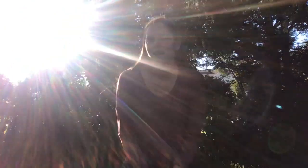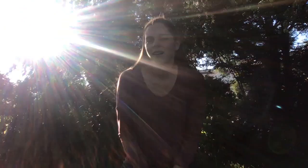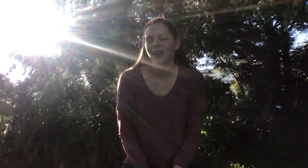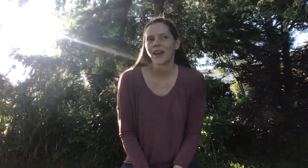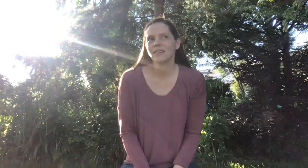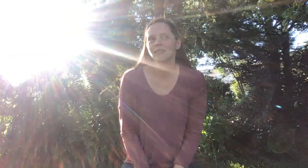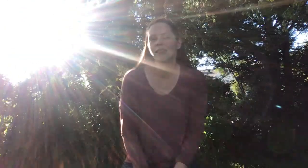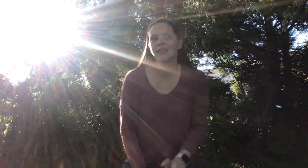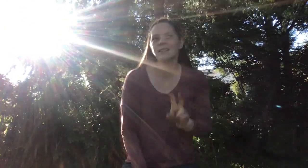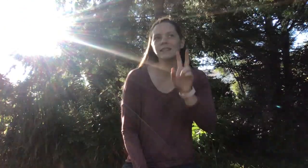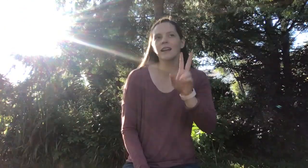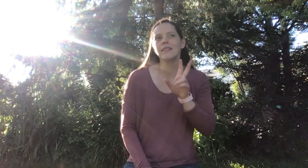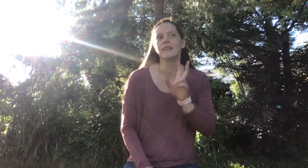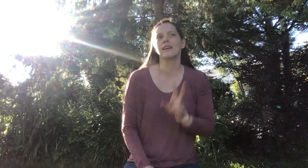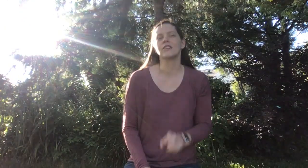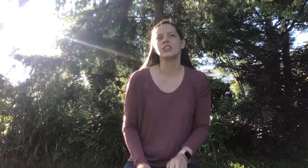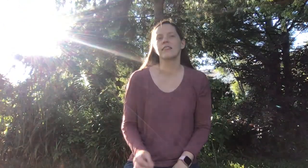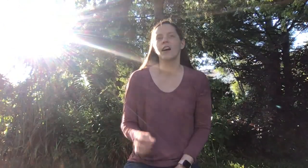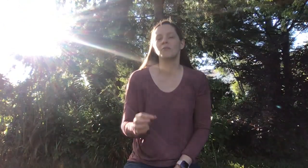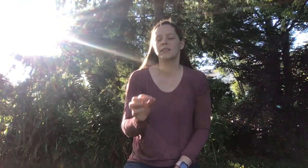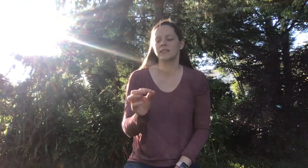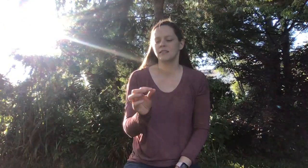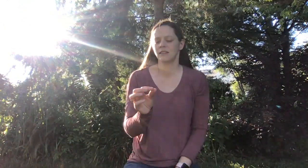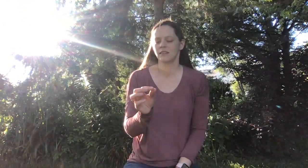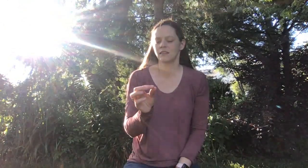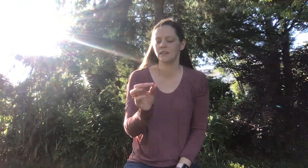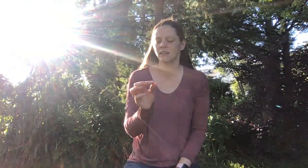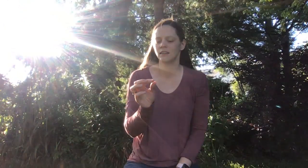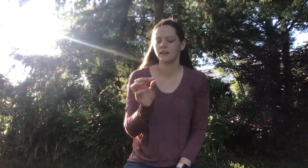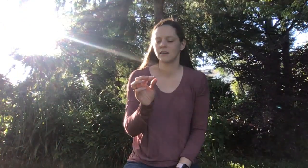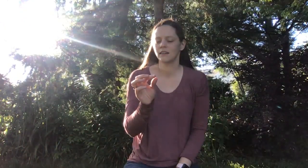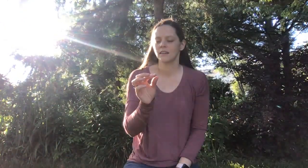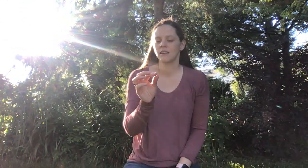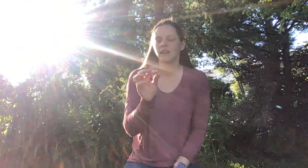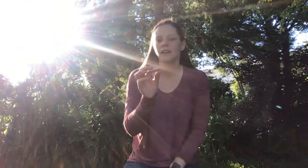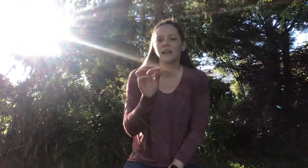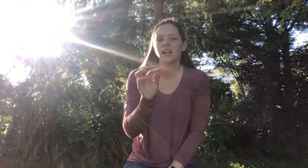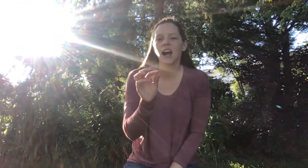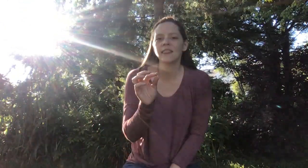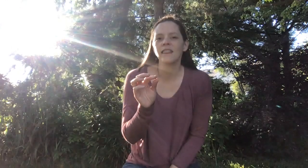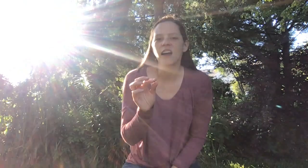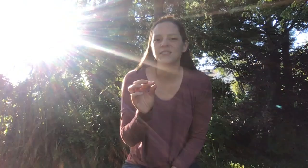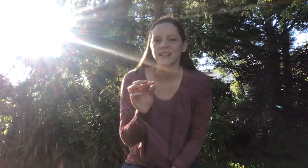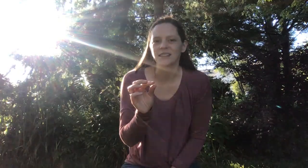And the second thing that she thought was, God loves it.